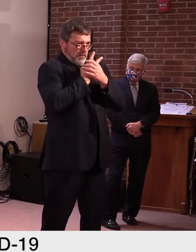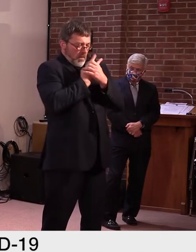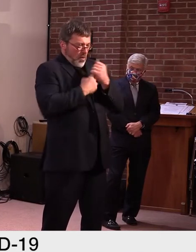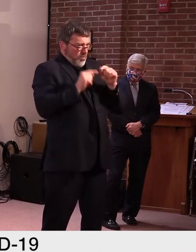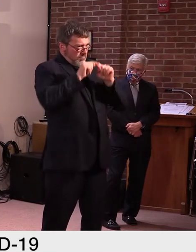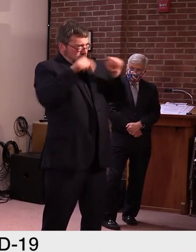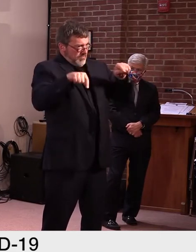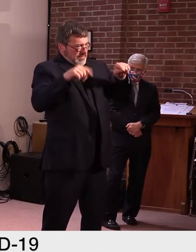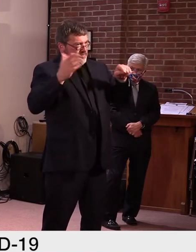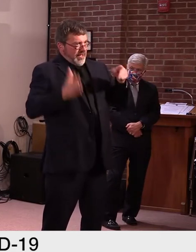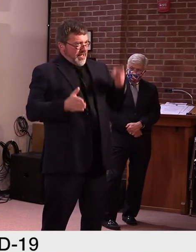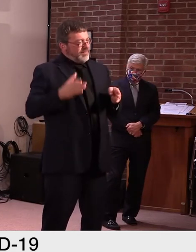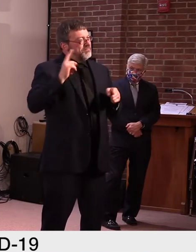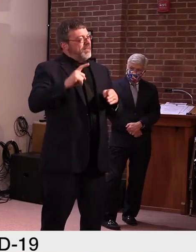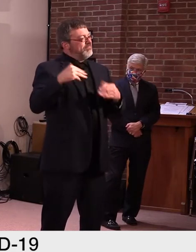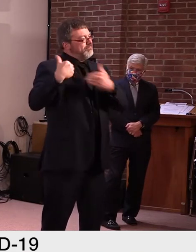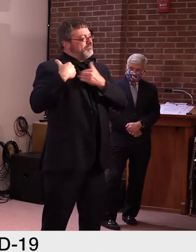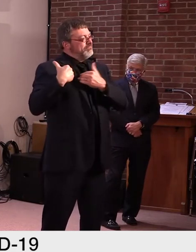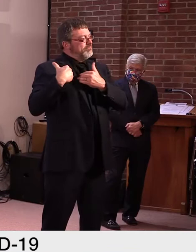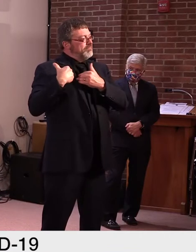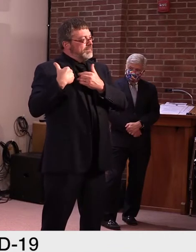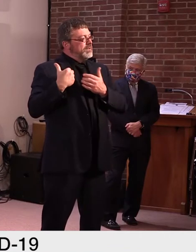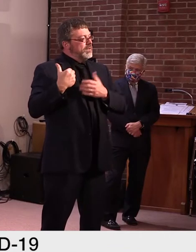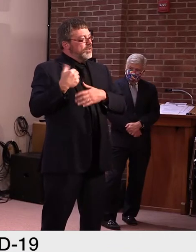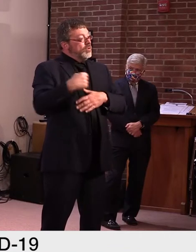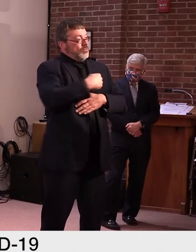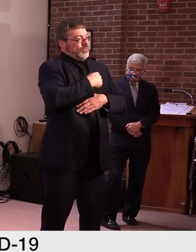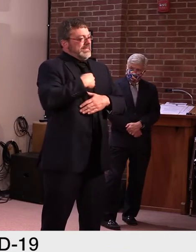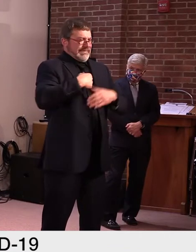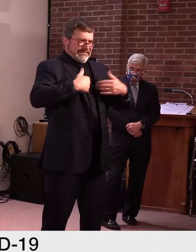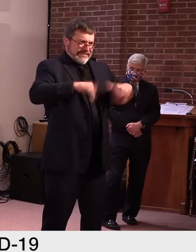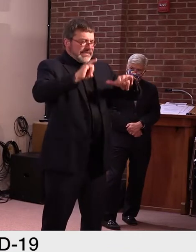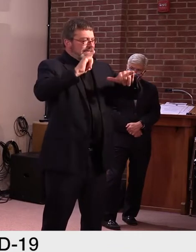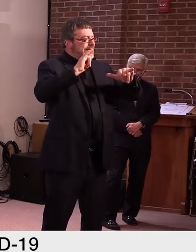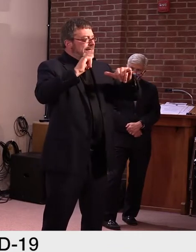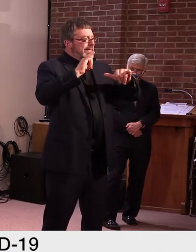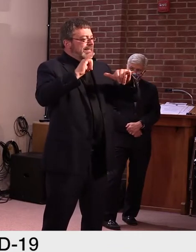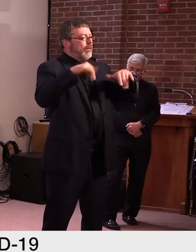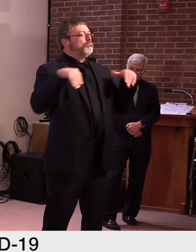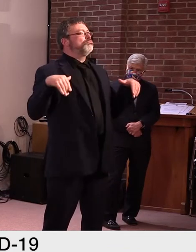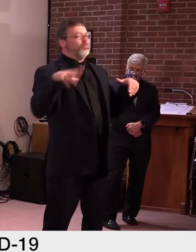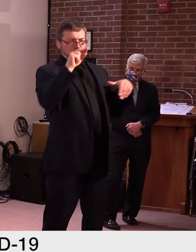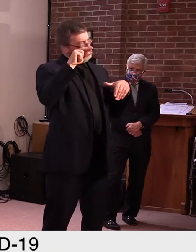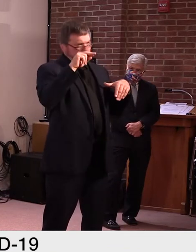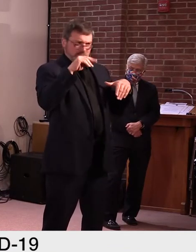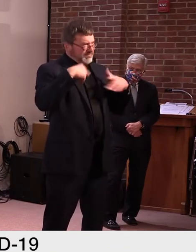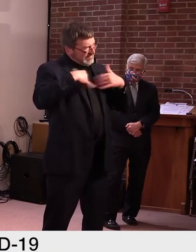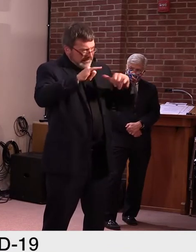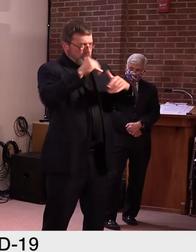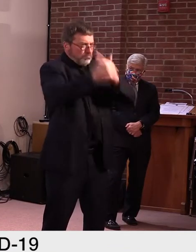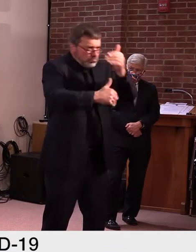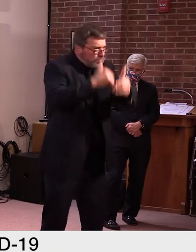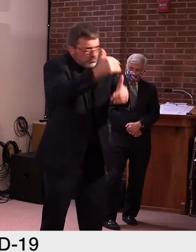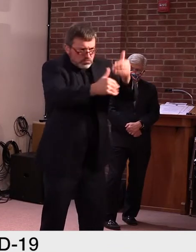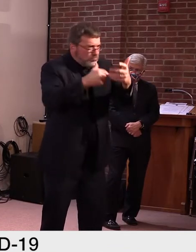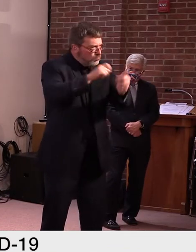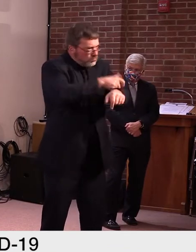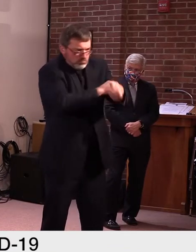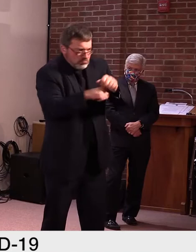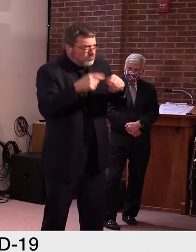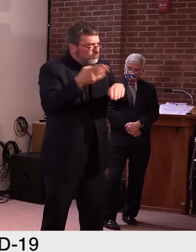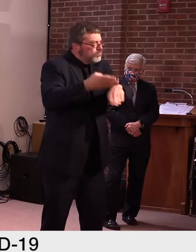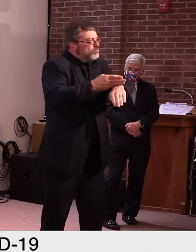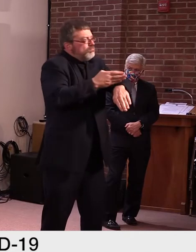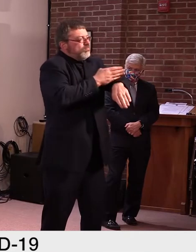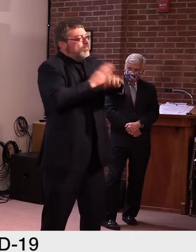expect, uh, that we will continue to take steps forward. Um, again, and not just, uh, me, uh, and our administration, uh,